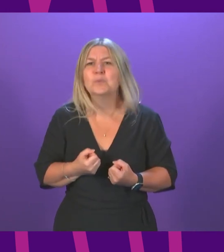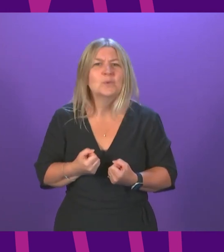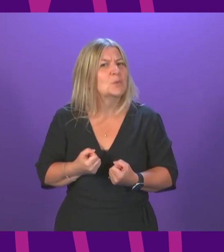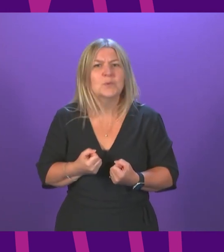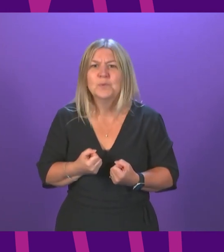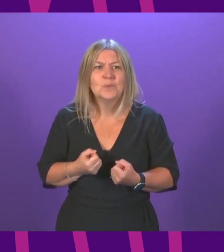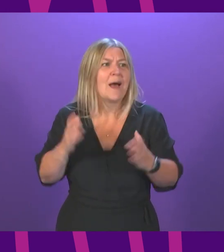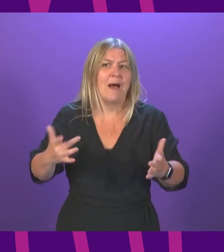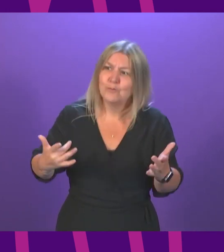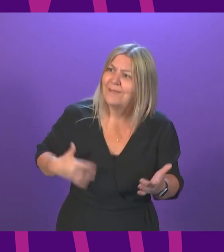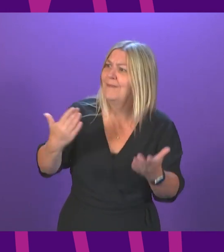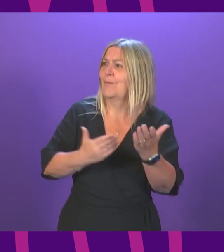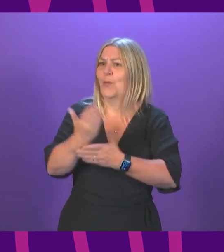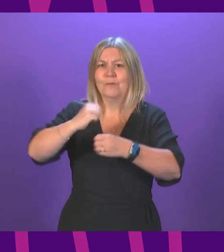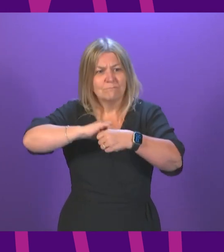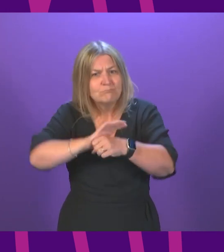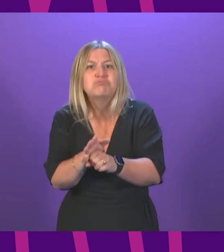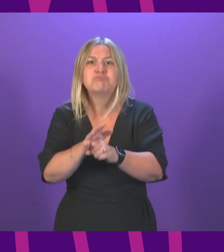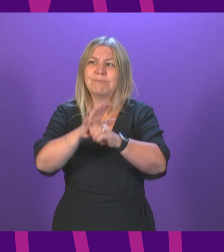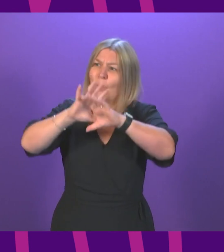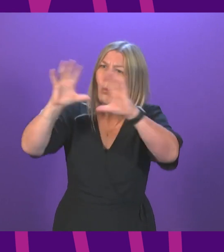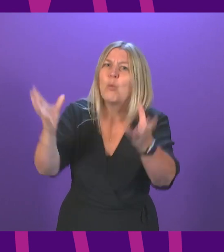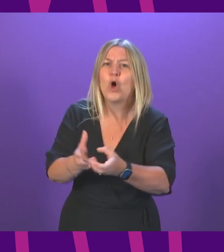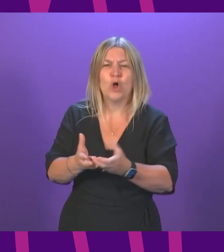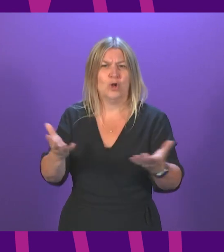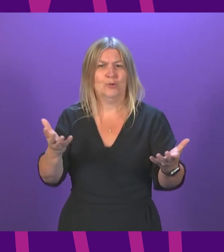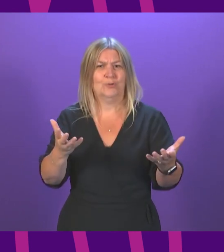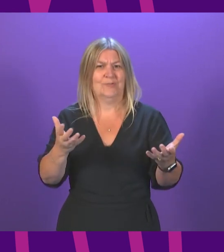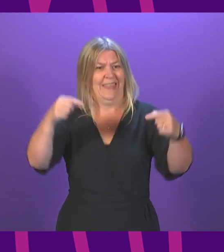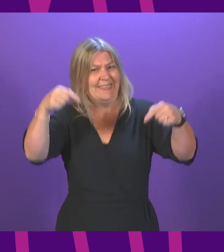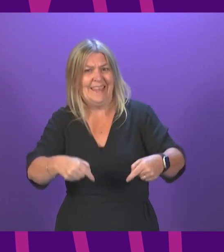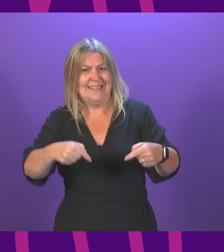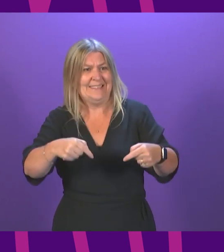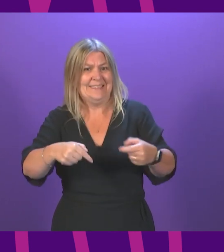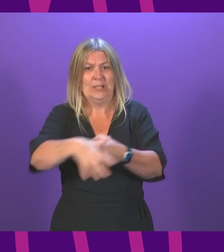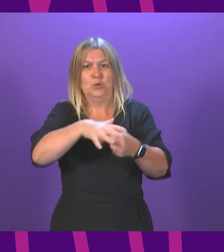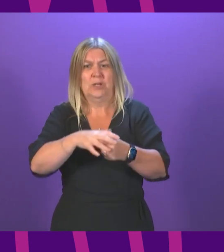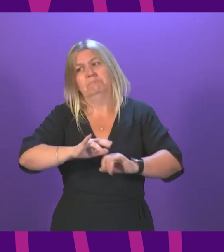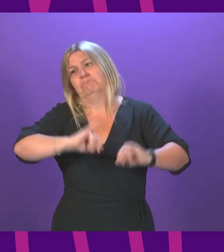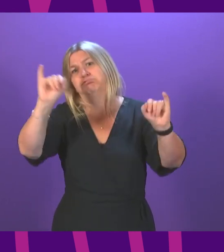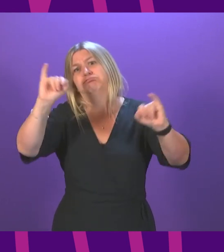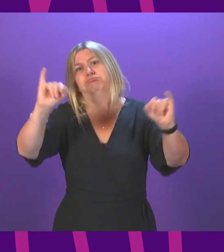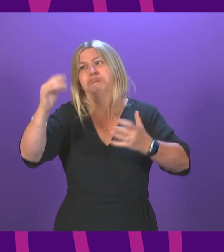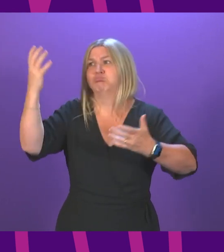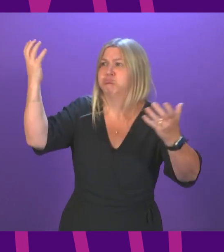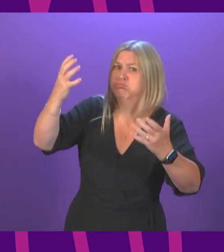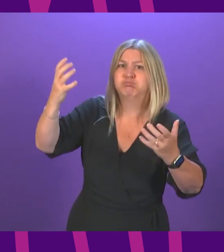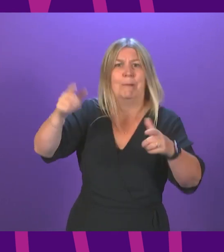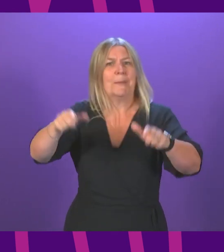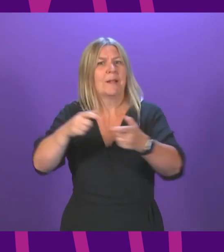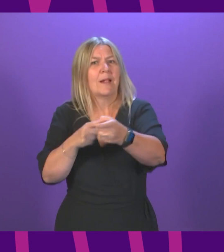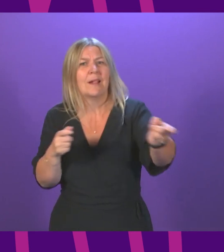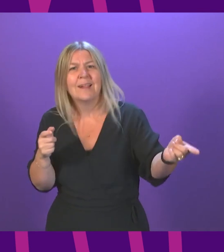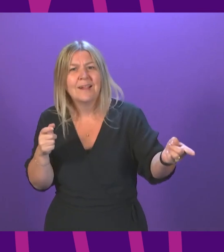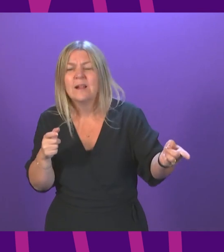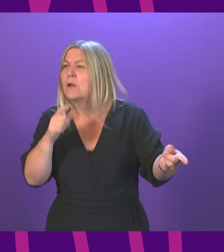having to live through a global pandemic. Every single impact of this is horrendously difficult for the people who are having to bear it. So I'm not going